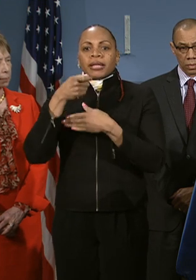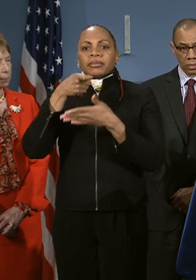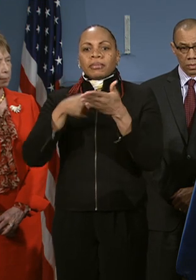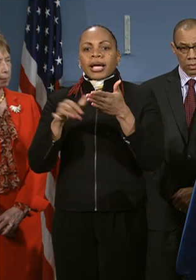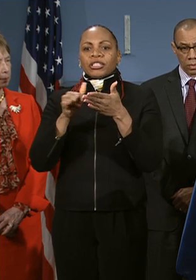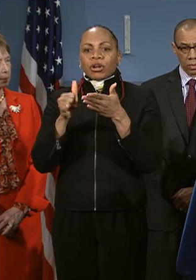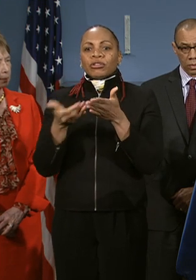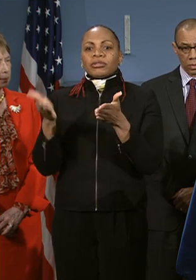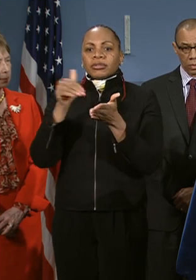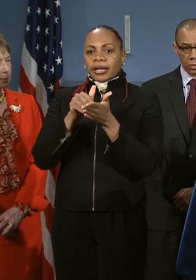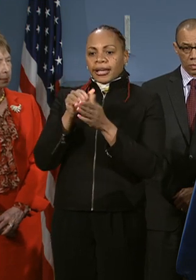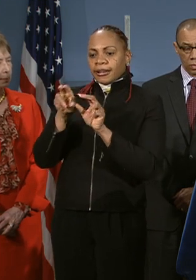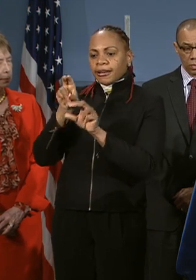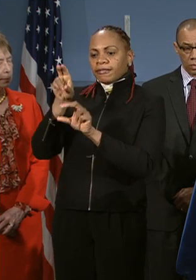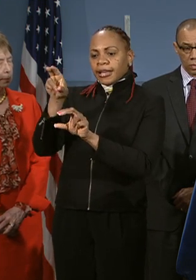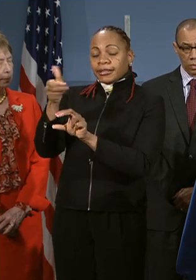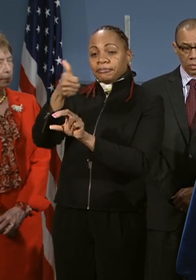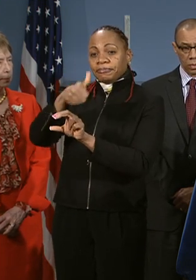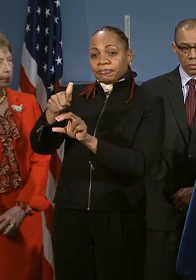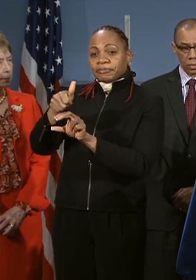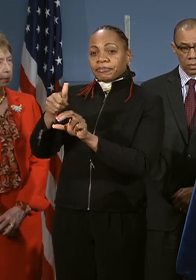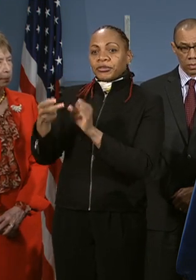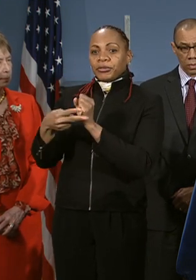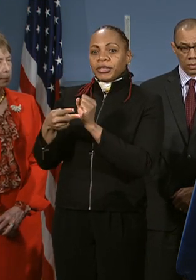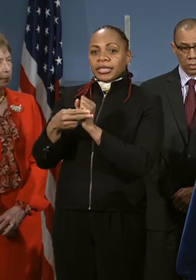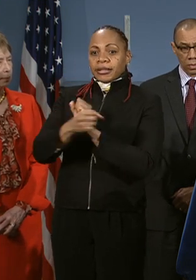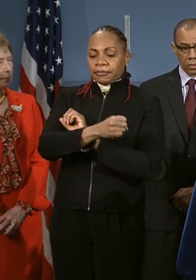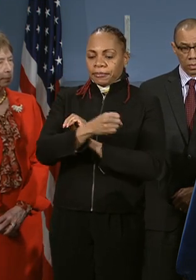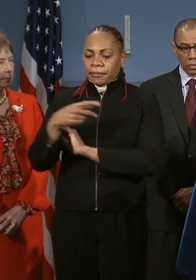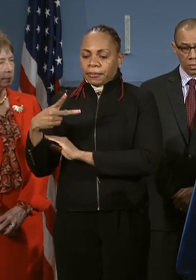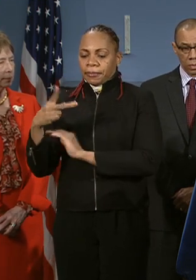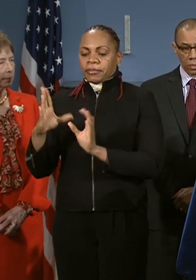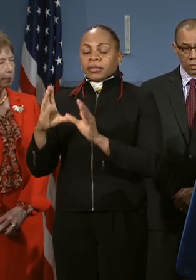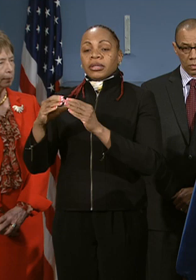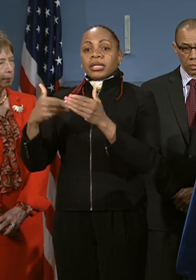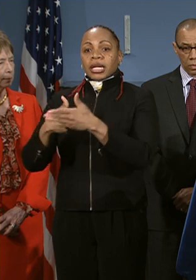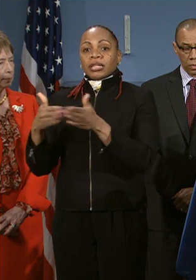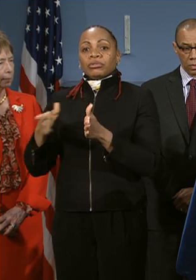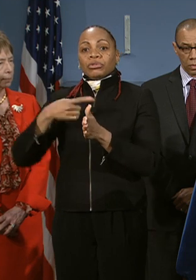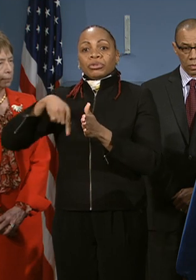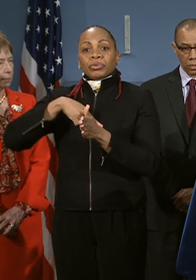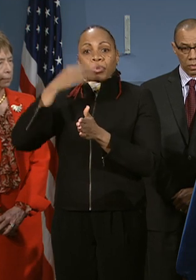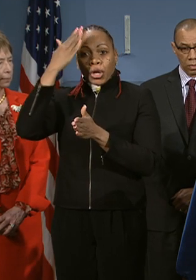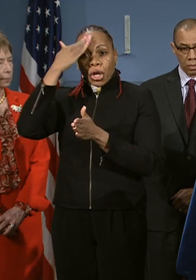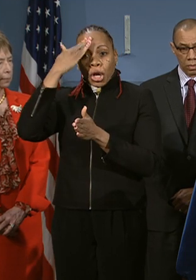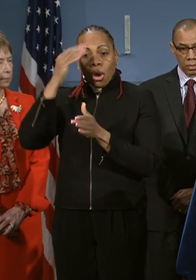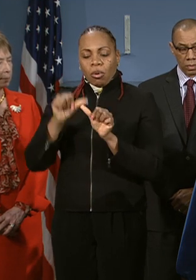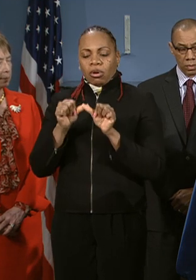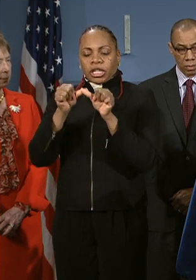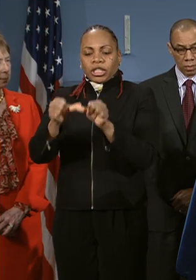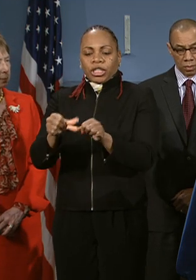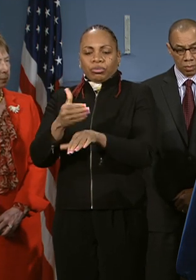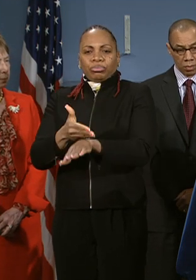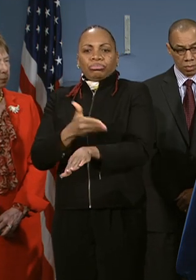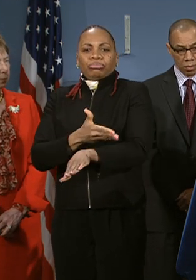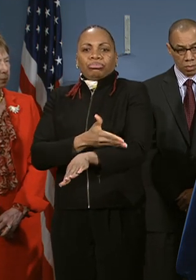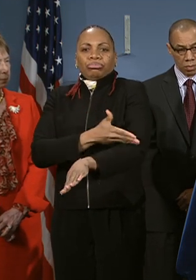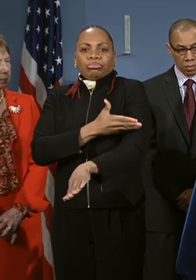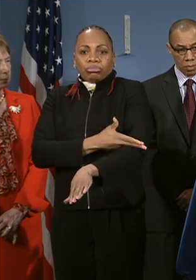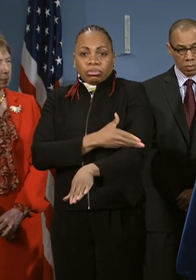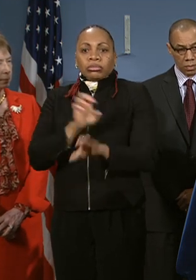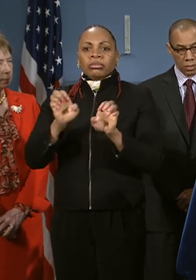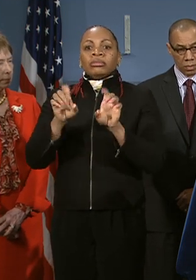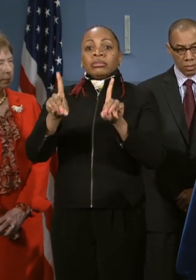to reinvest anything that we can save back into the classrooms, where we know we have to keep improving the educational experience for our